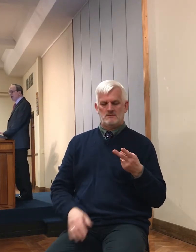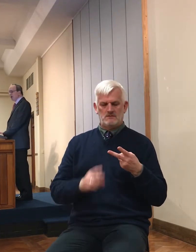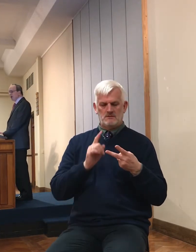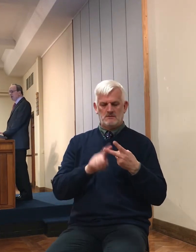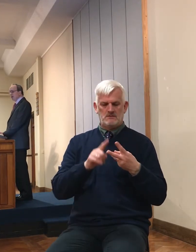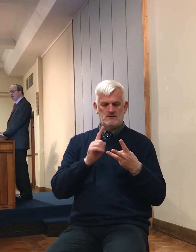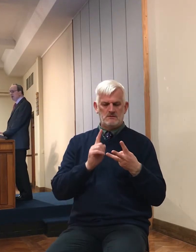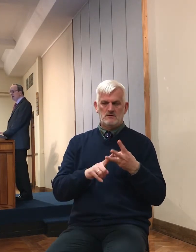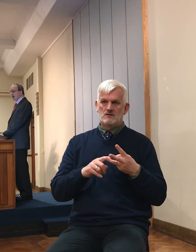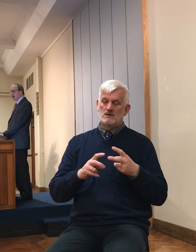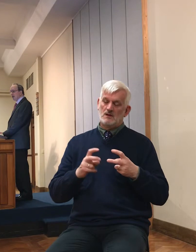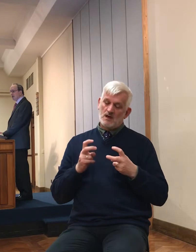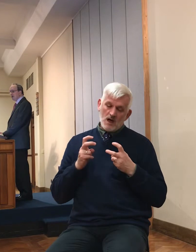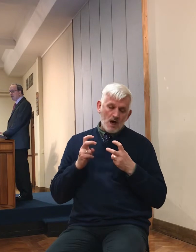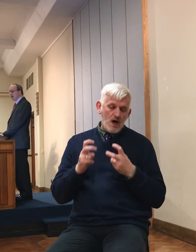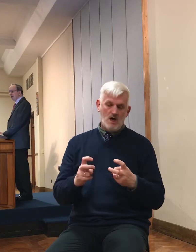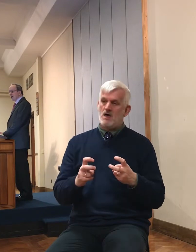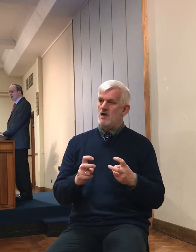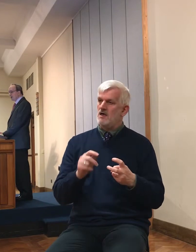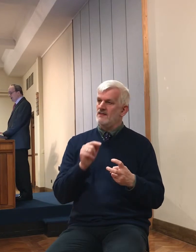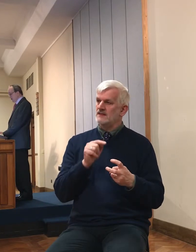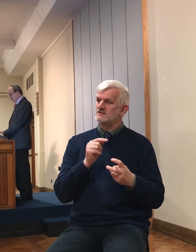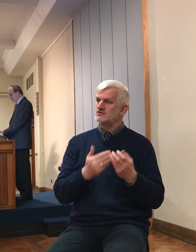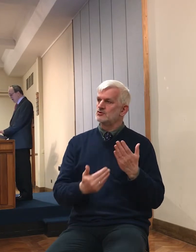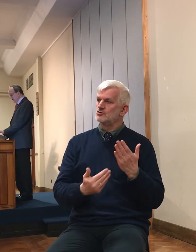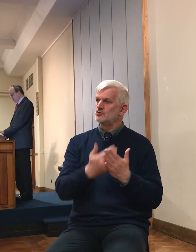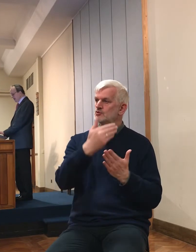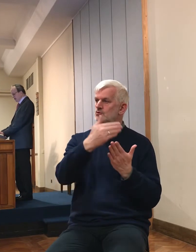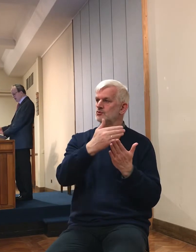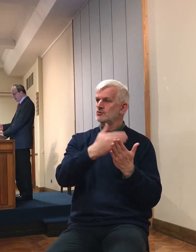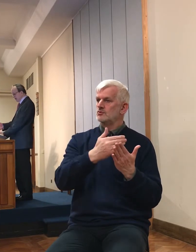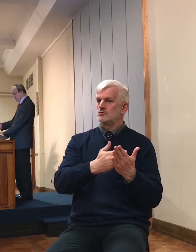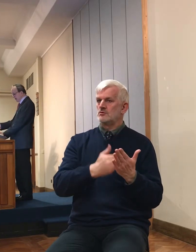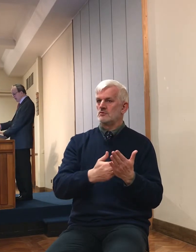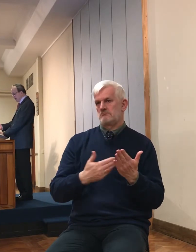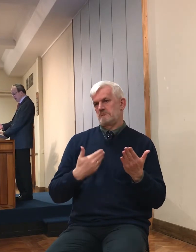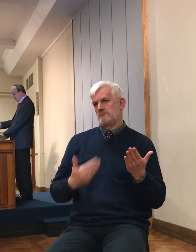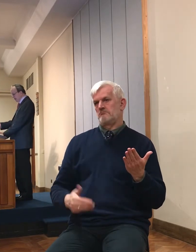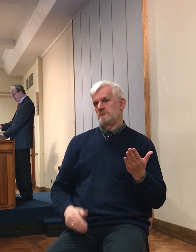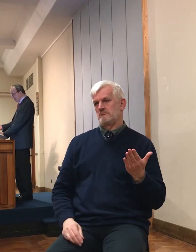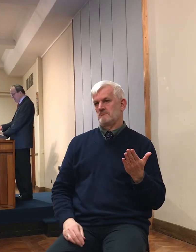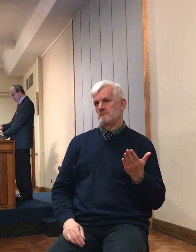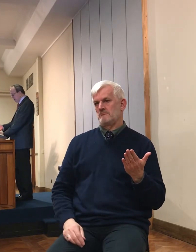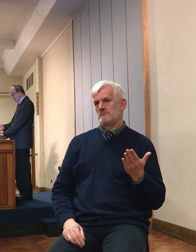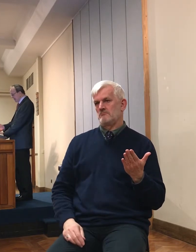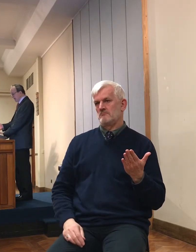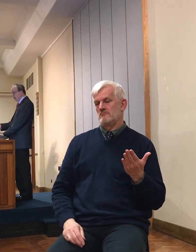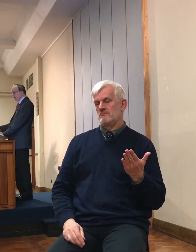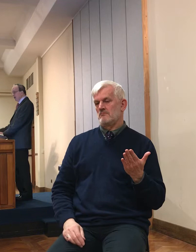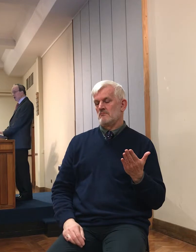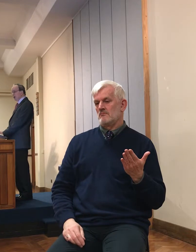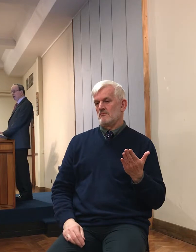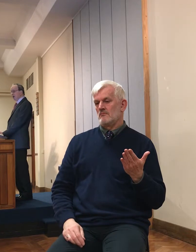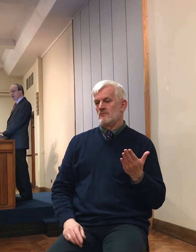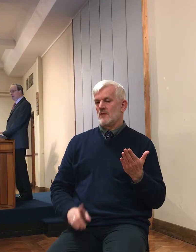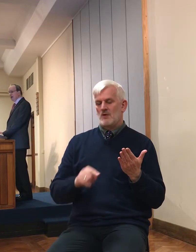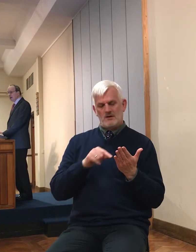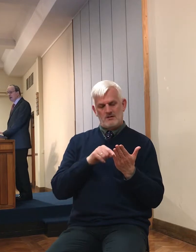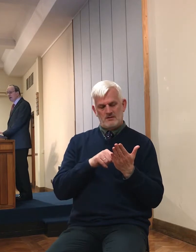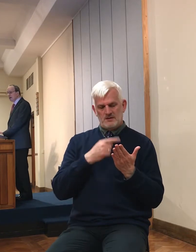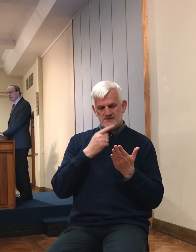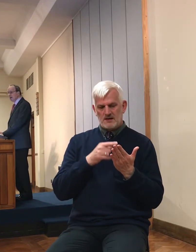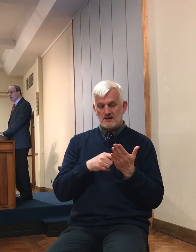hatred of the new standards? They were filled, the text tells us that at the same time they were filled with